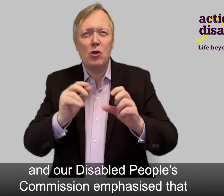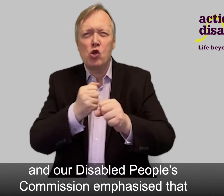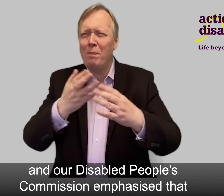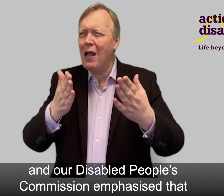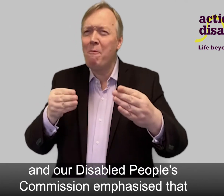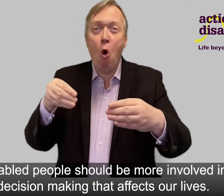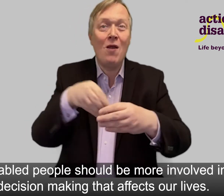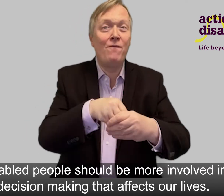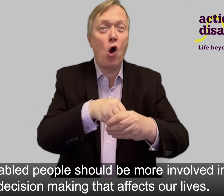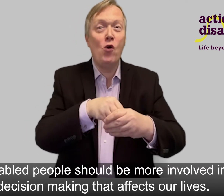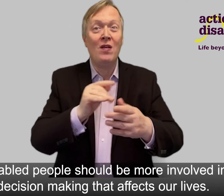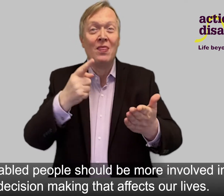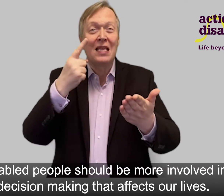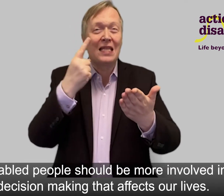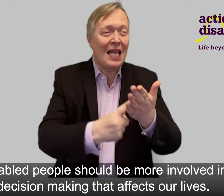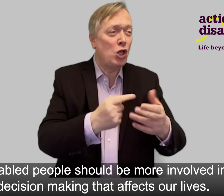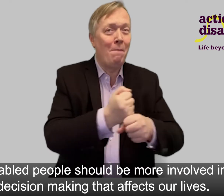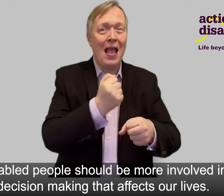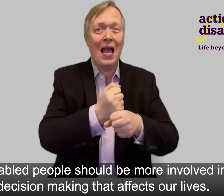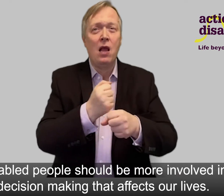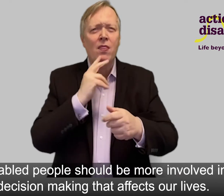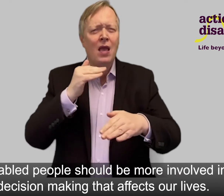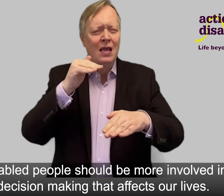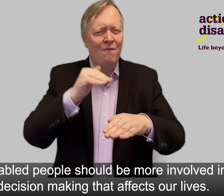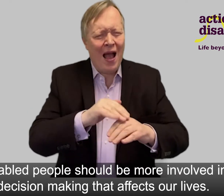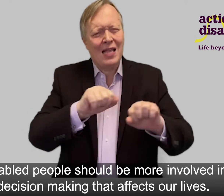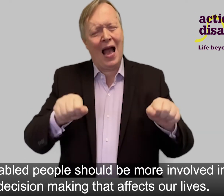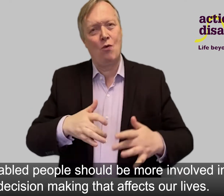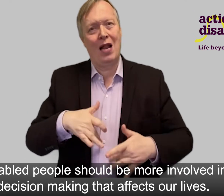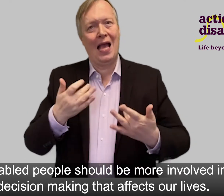that disabled people should be more involved in decision making that affects our lives.